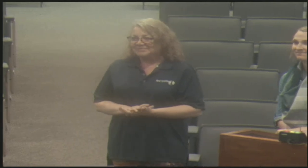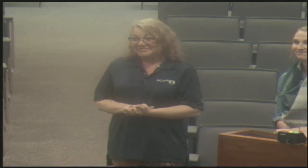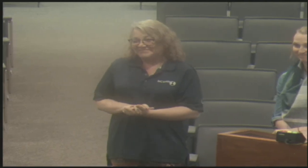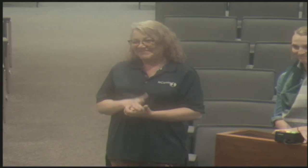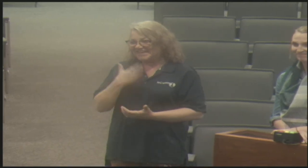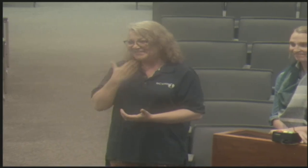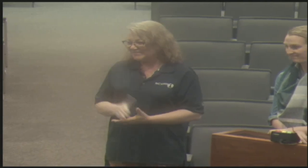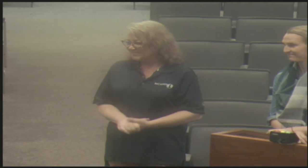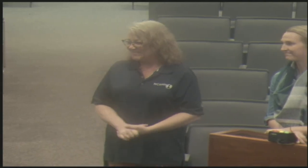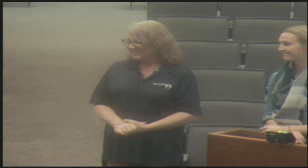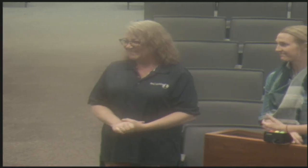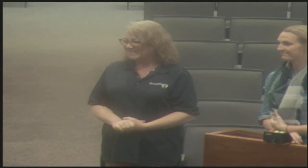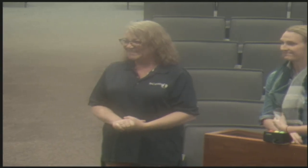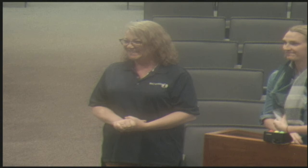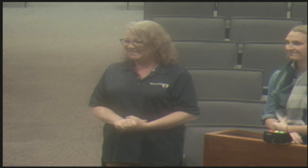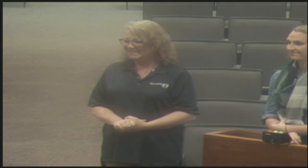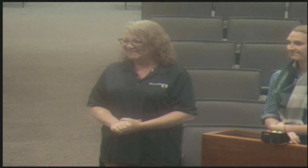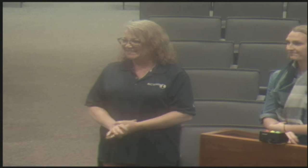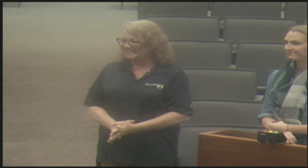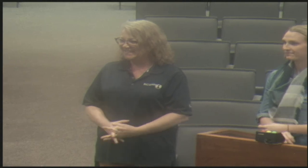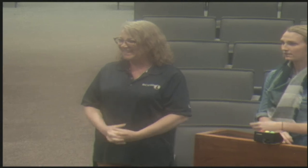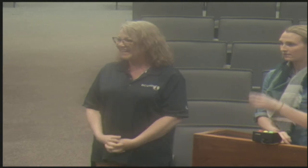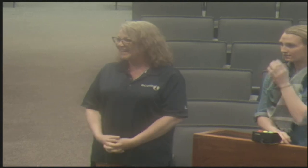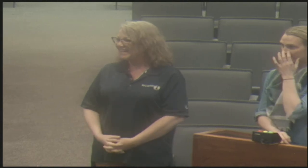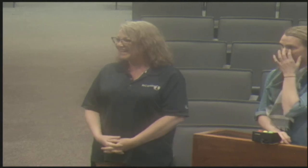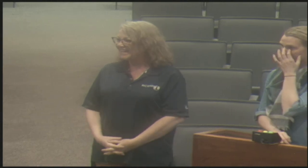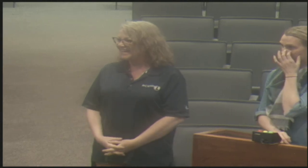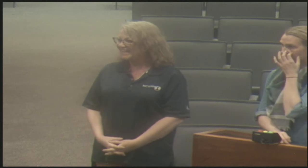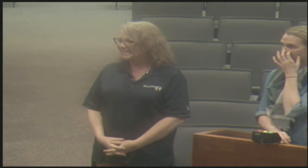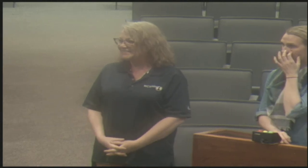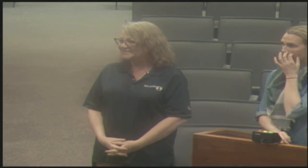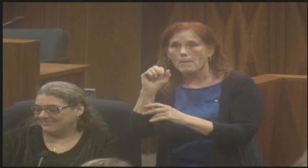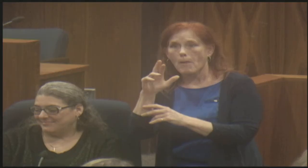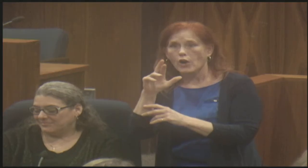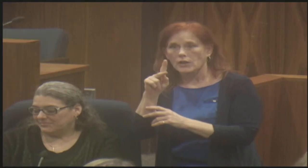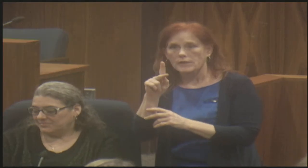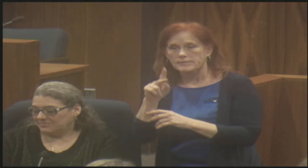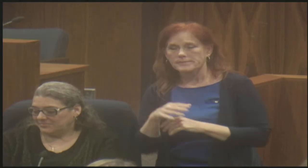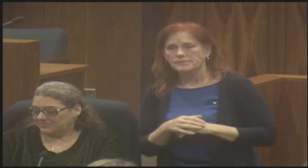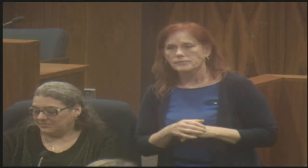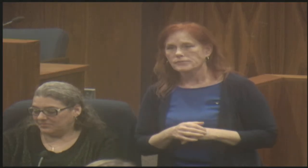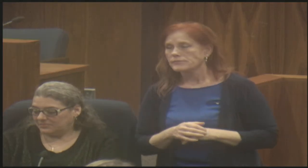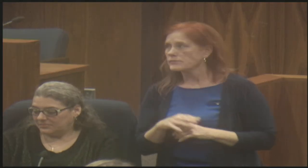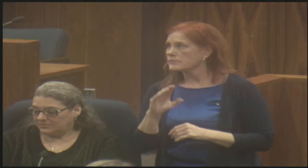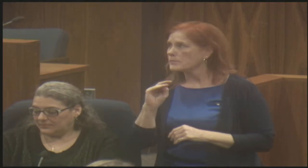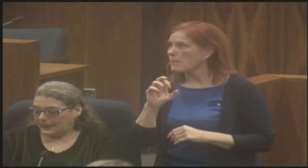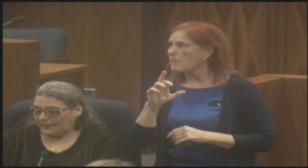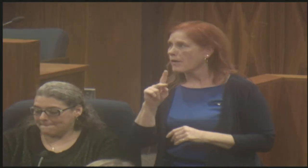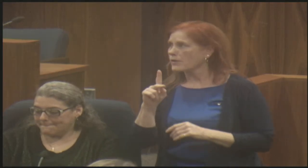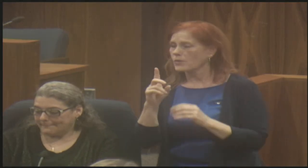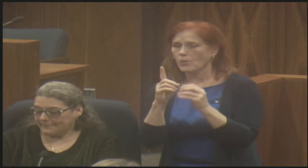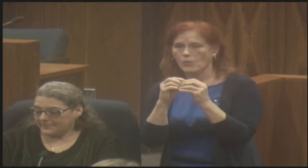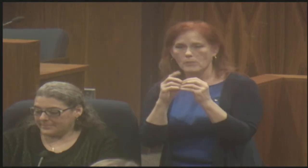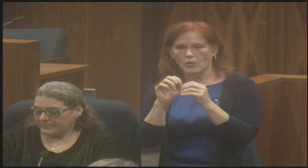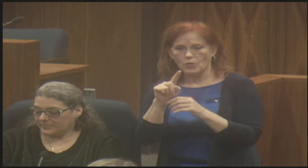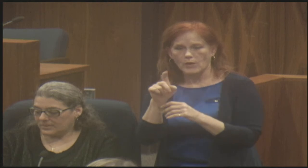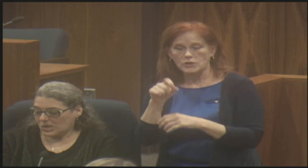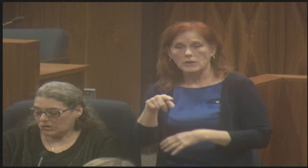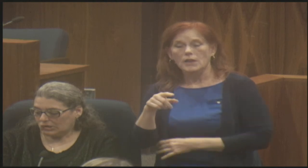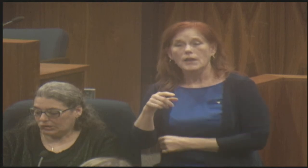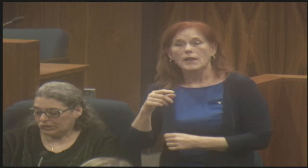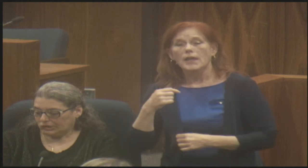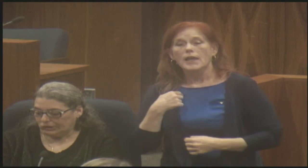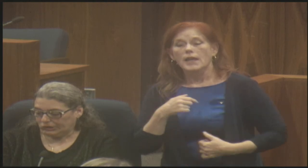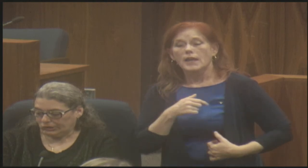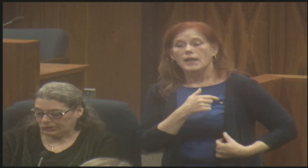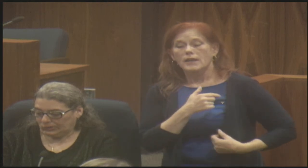Thank you. One more question. Um, with, uh, the, as we